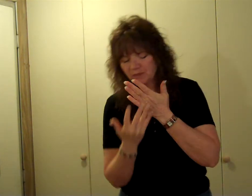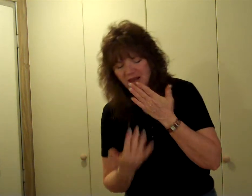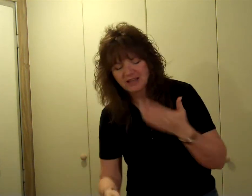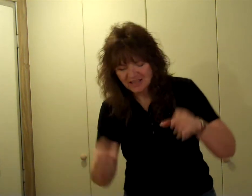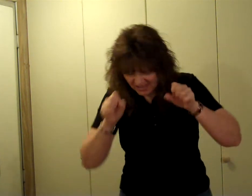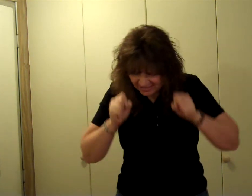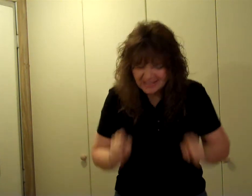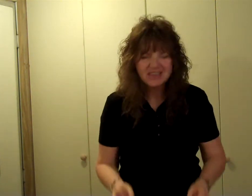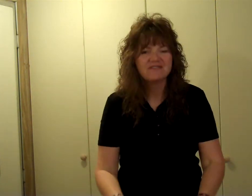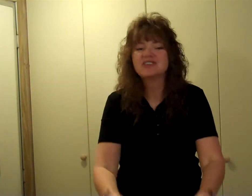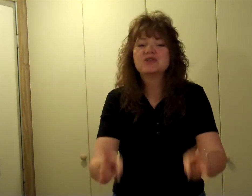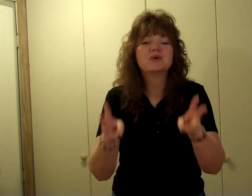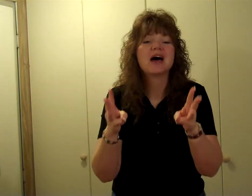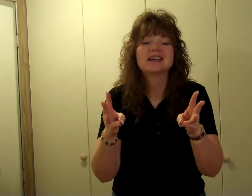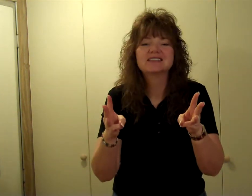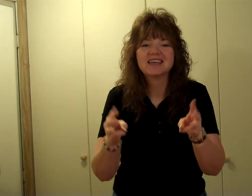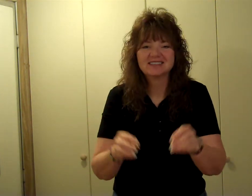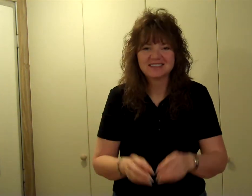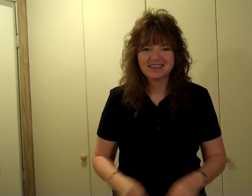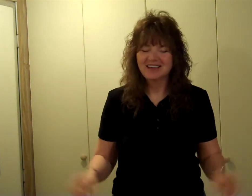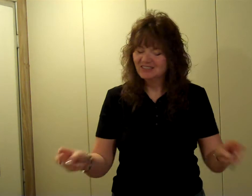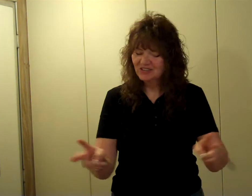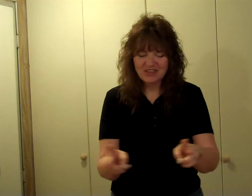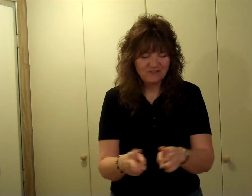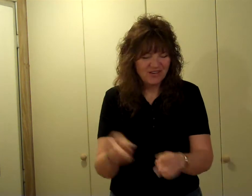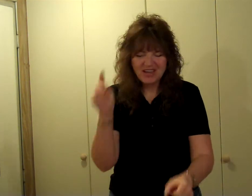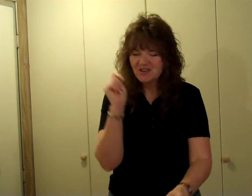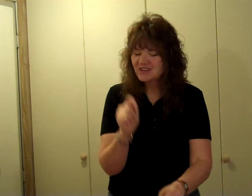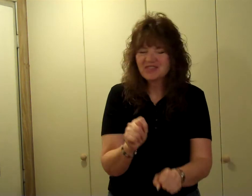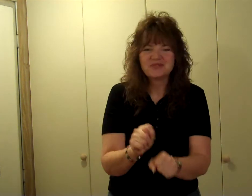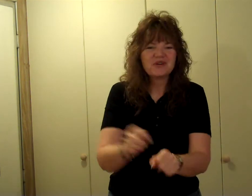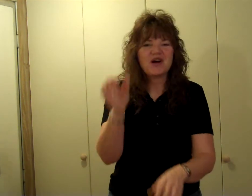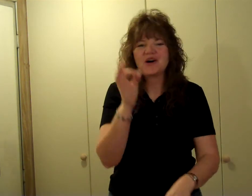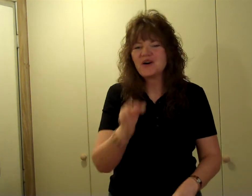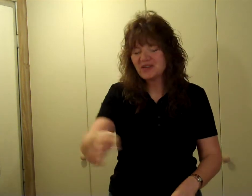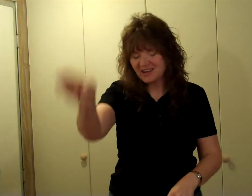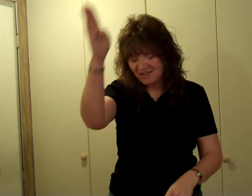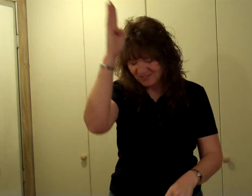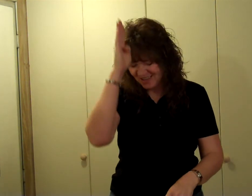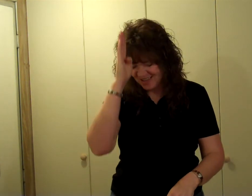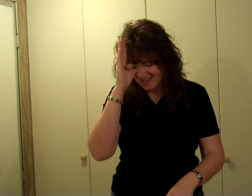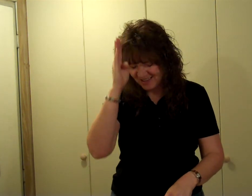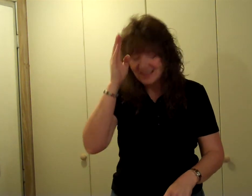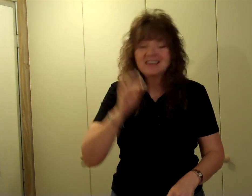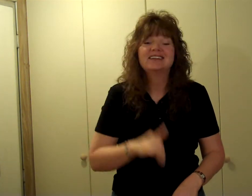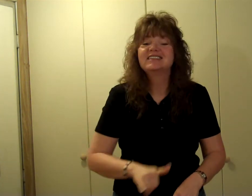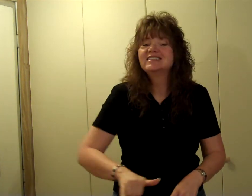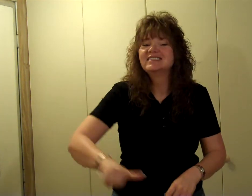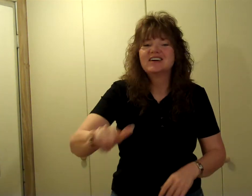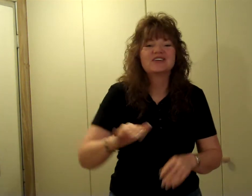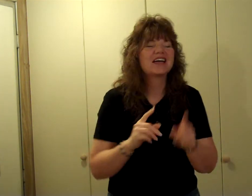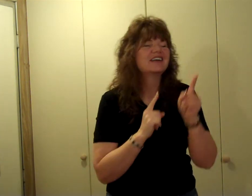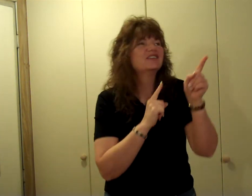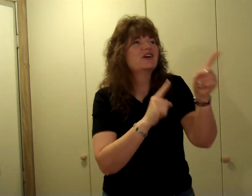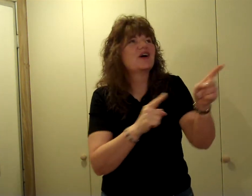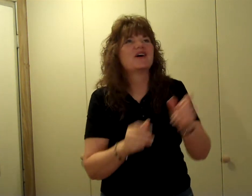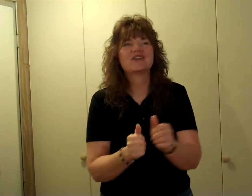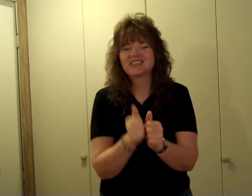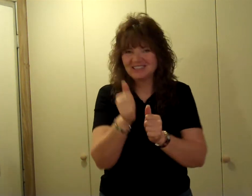blood can give you access, to the very throne of God. And it still can go the